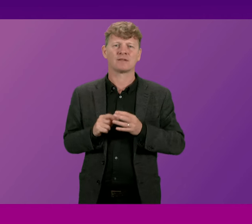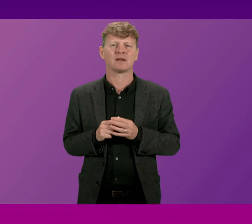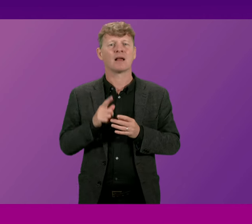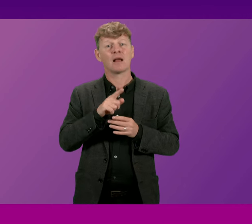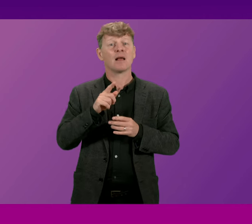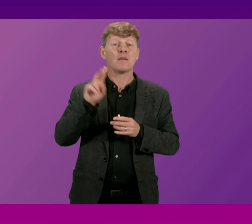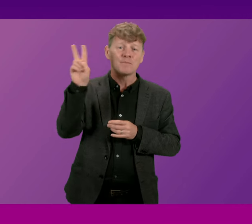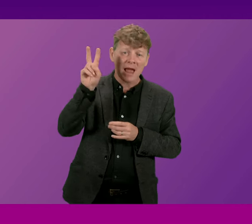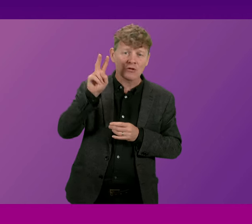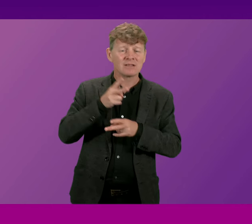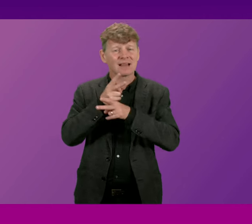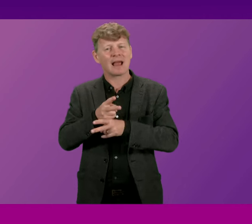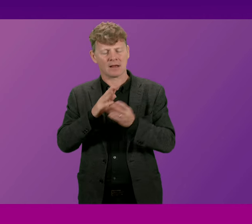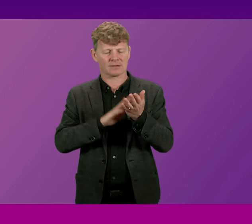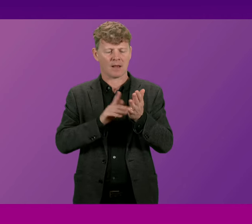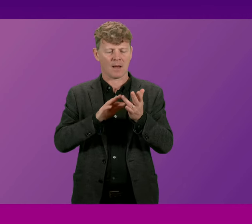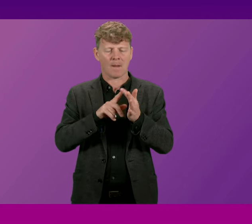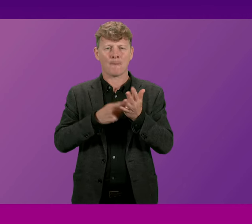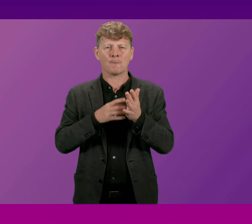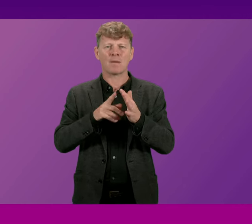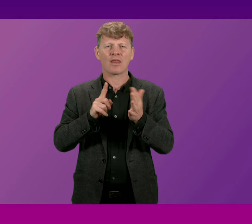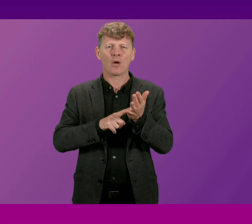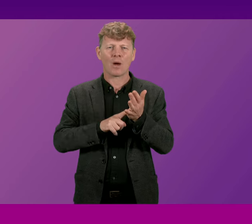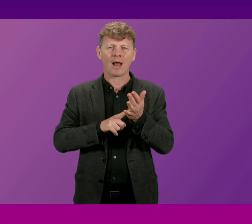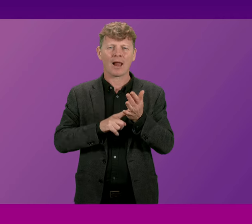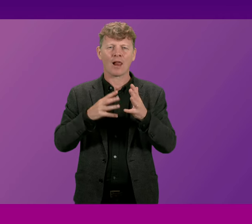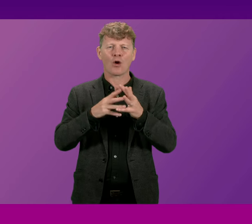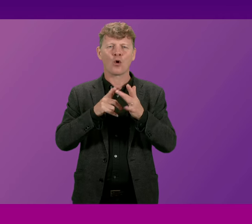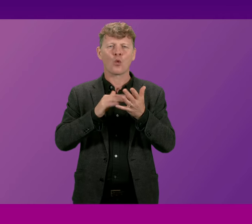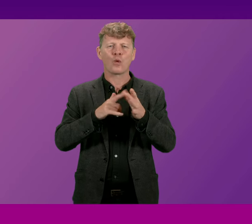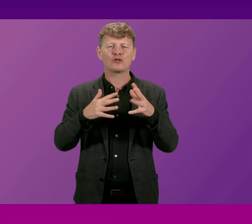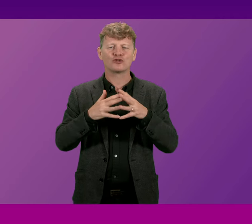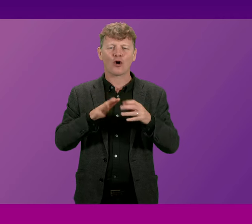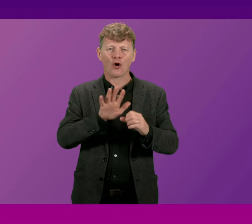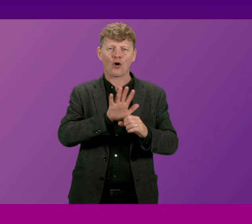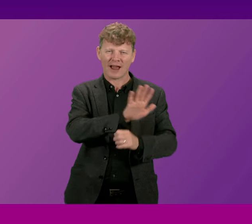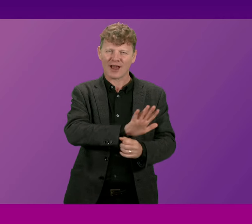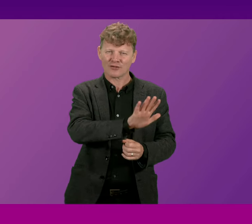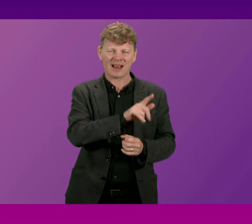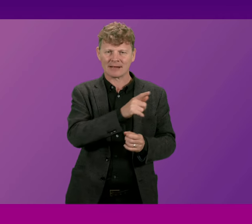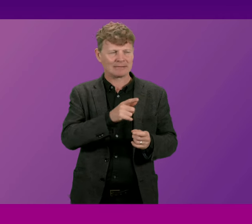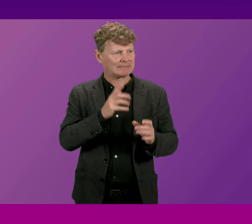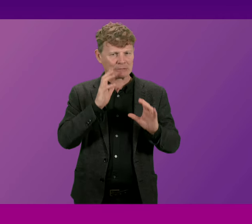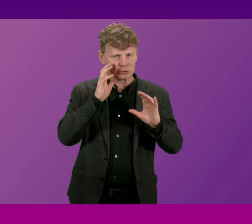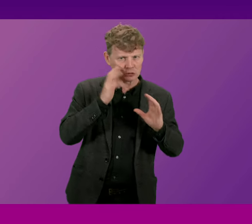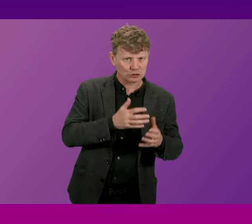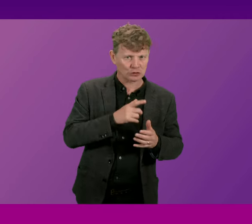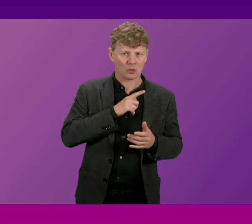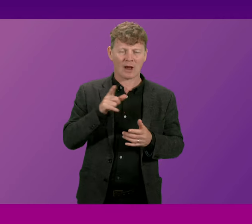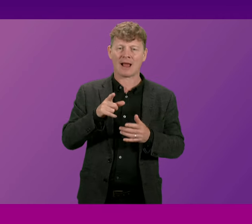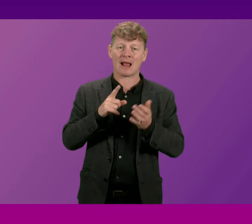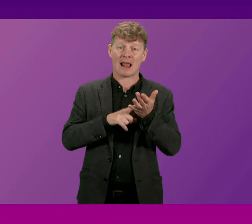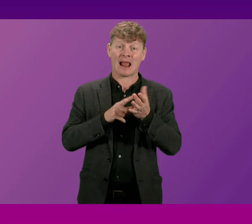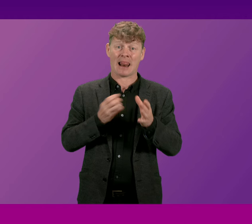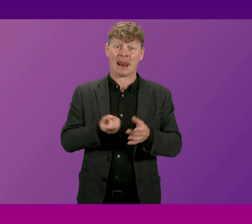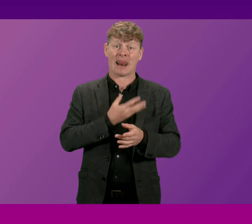carers and pupils and mother will and wish all have repeatedly tried to raise concerns after the Labour North Lanarkshire